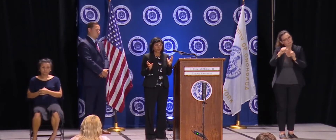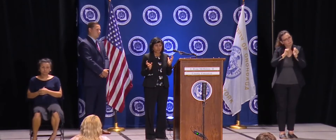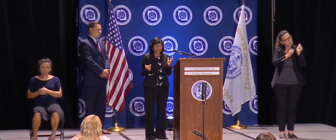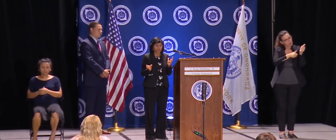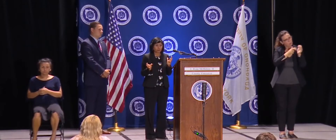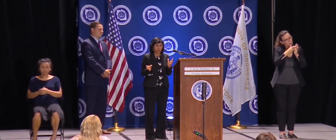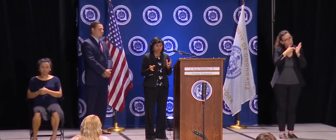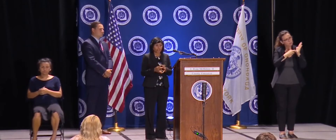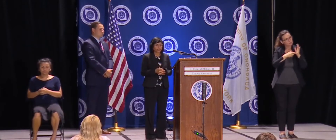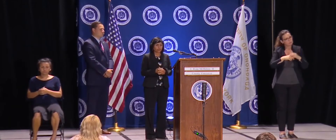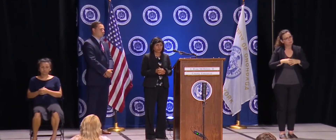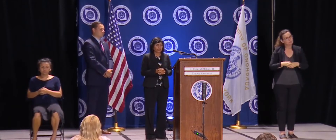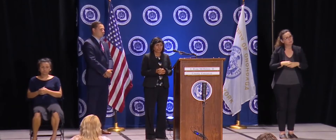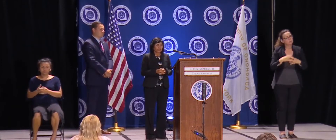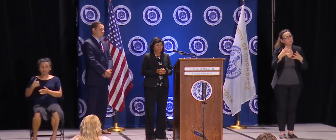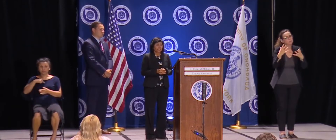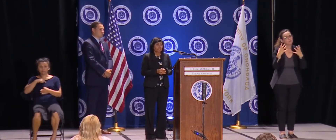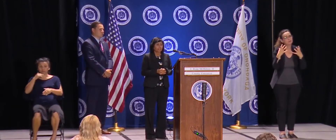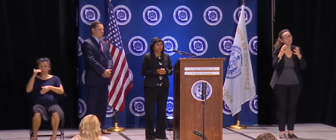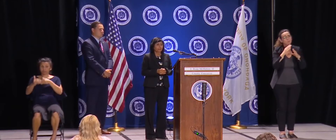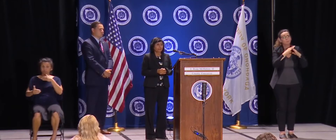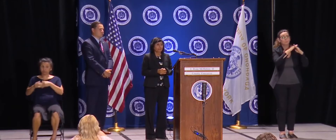want to protect more at this point.